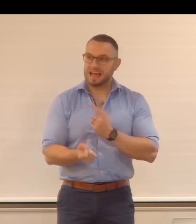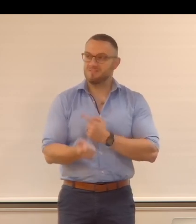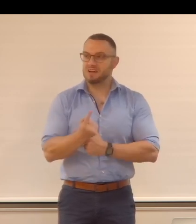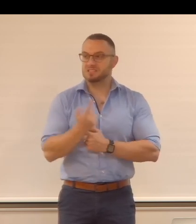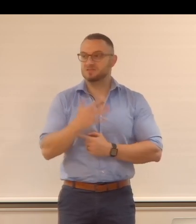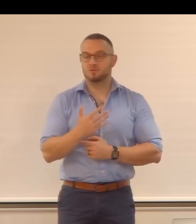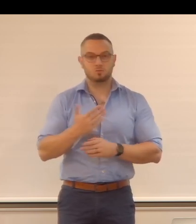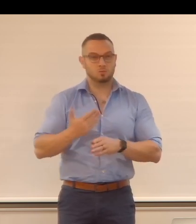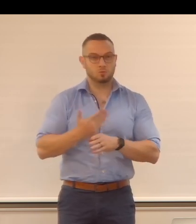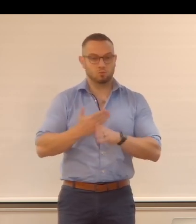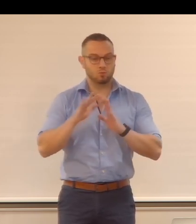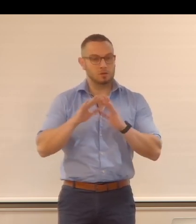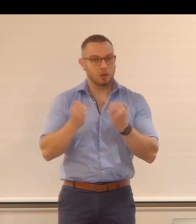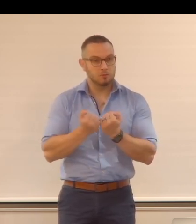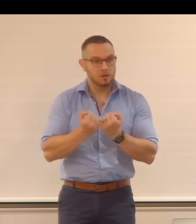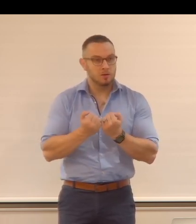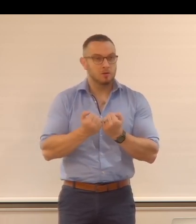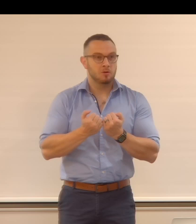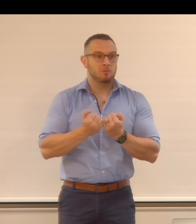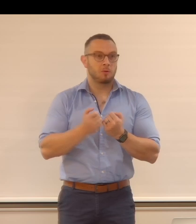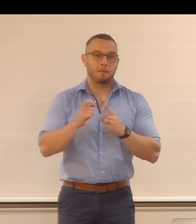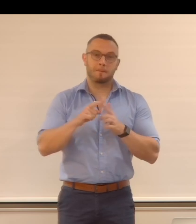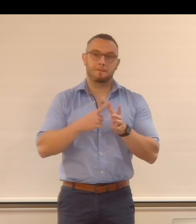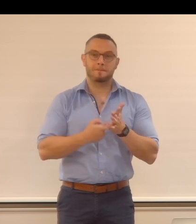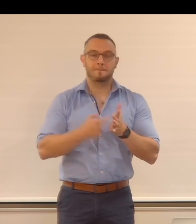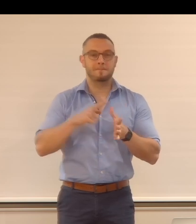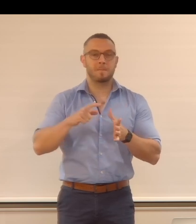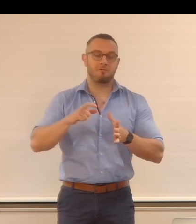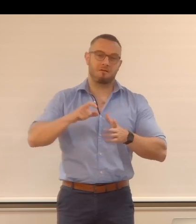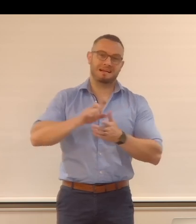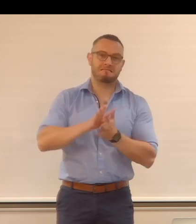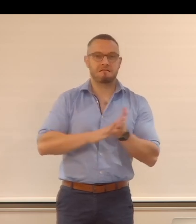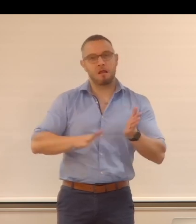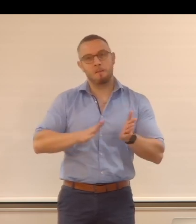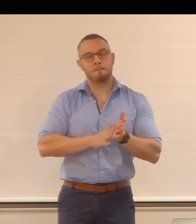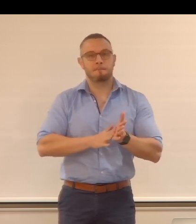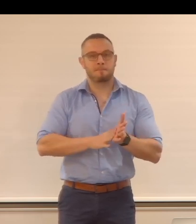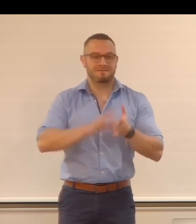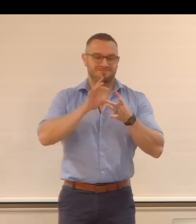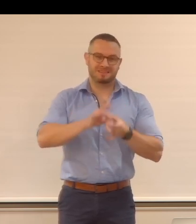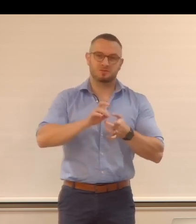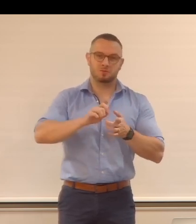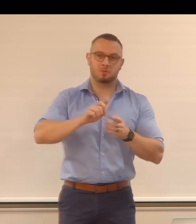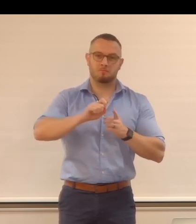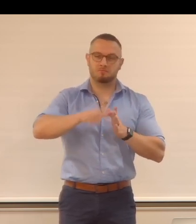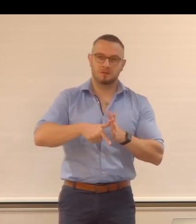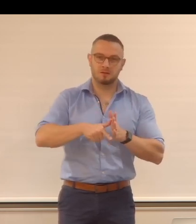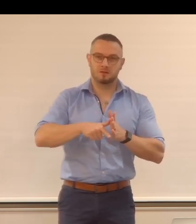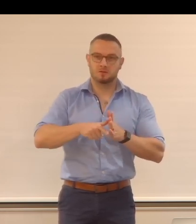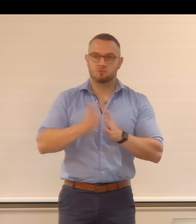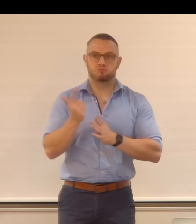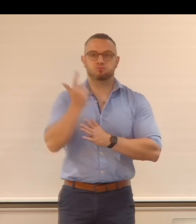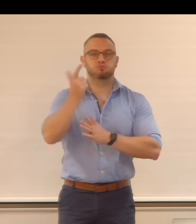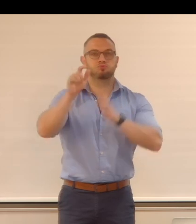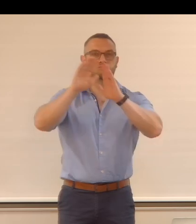in workshops, but it's also para-Chasm, which is a consortium on research on para-astronauts. And it's also a wiki database of